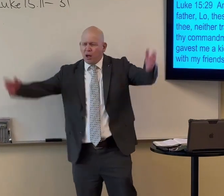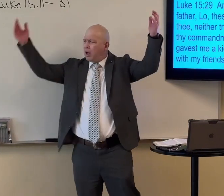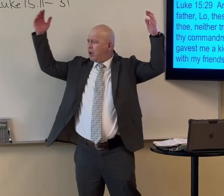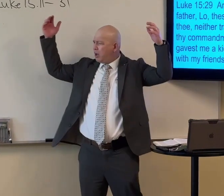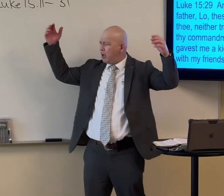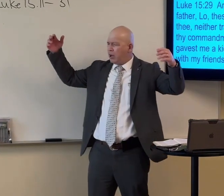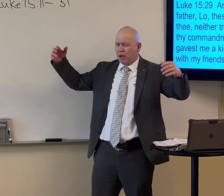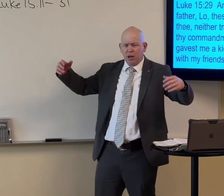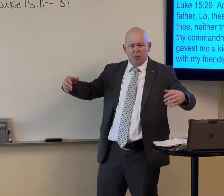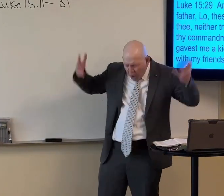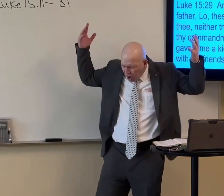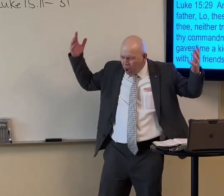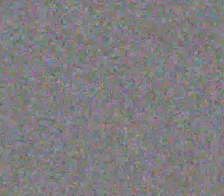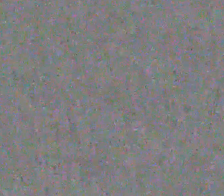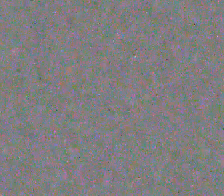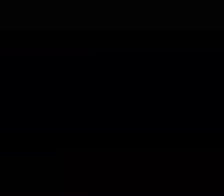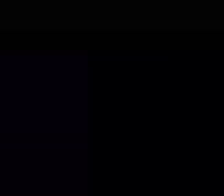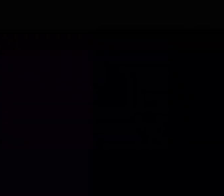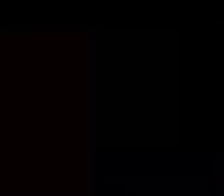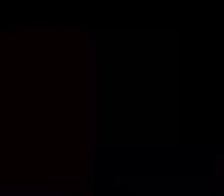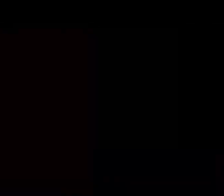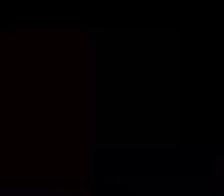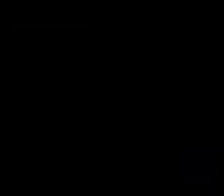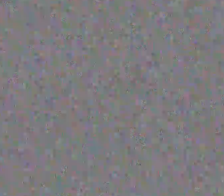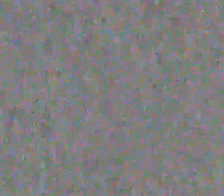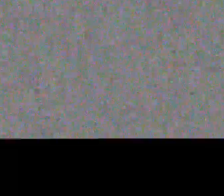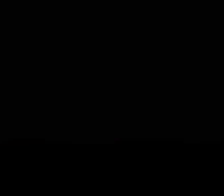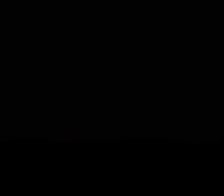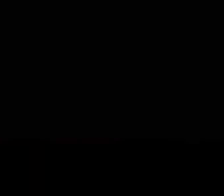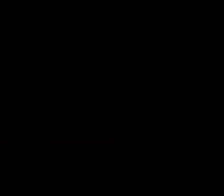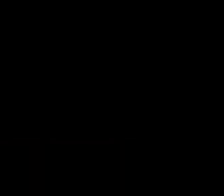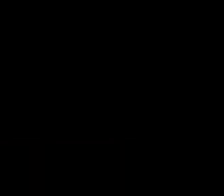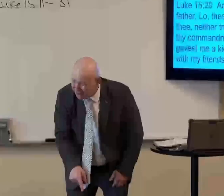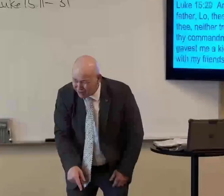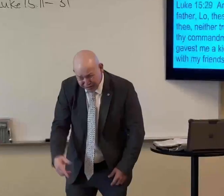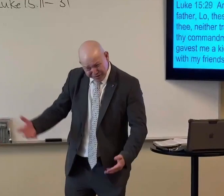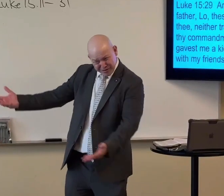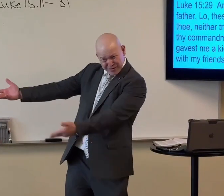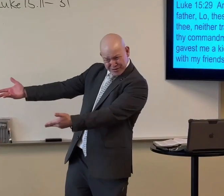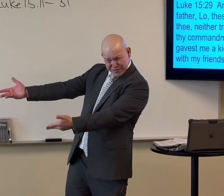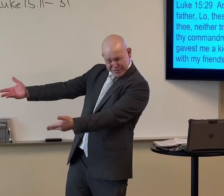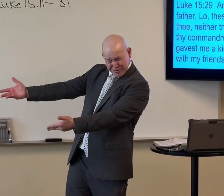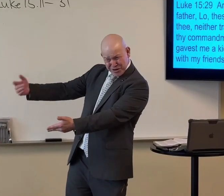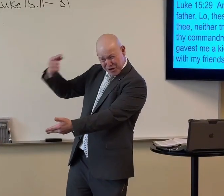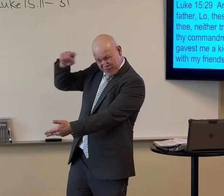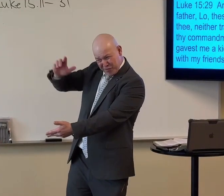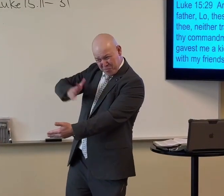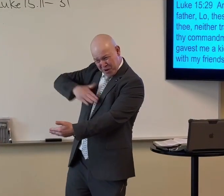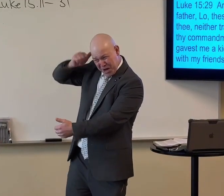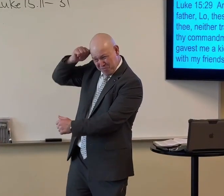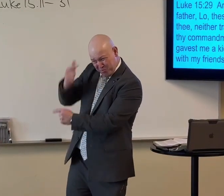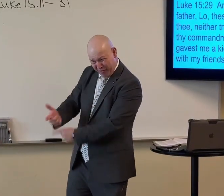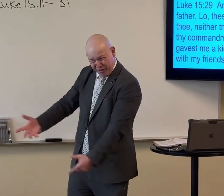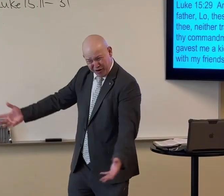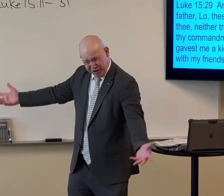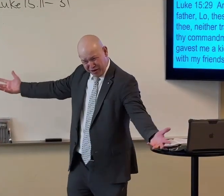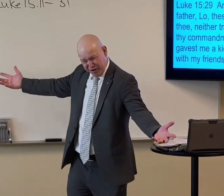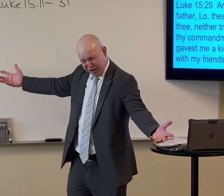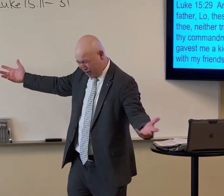What? What's going on here? And he called the servant. He said. Is this really happening? Is this really true? This is from my younger brother.